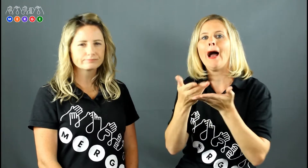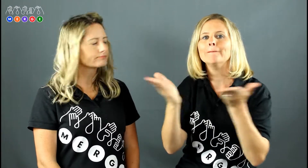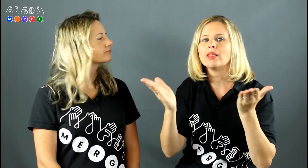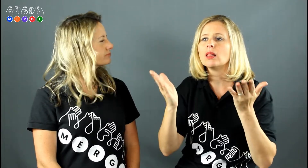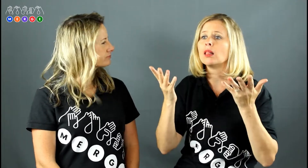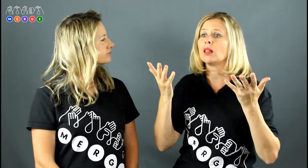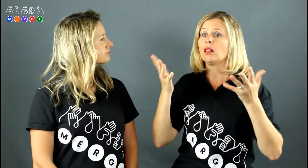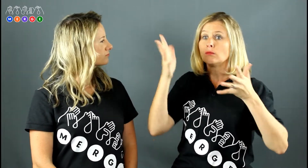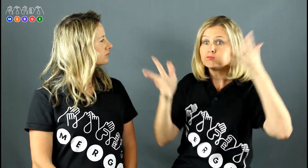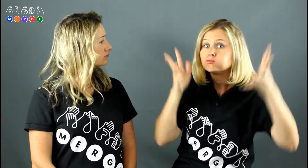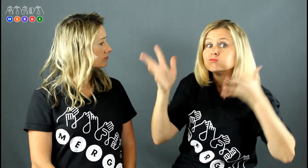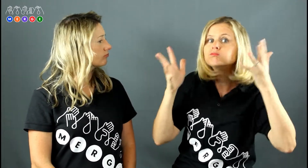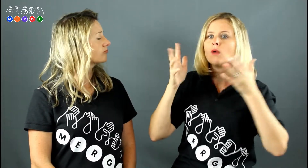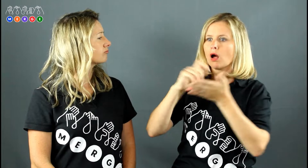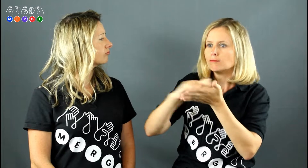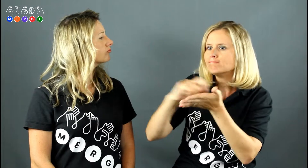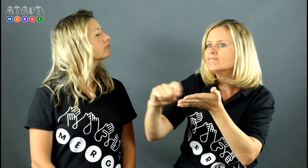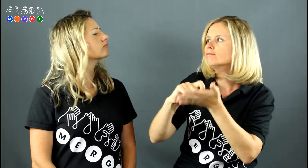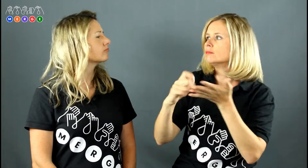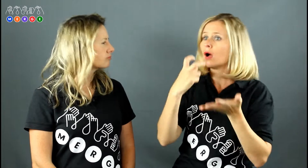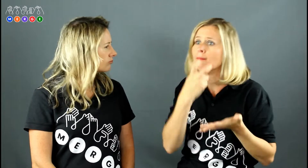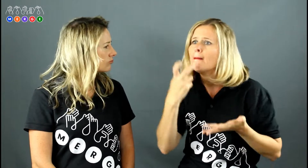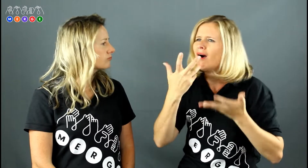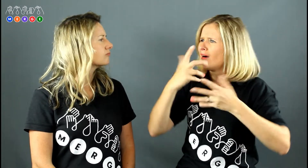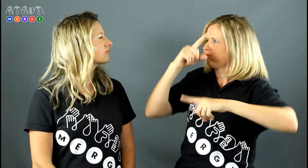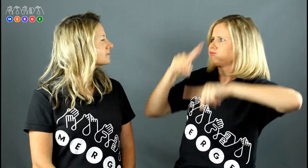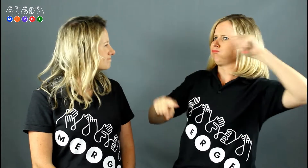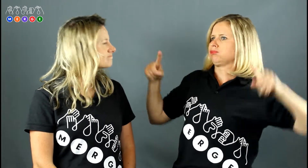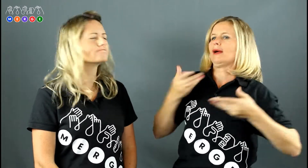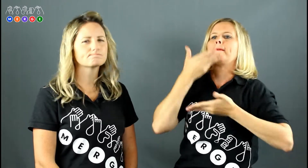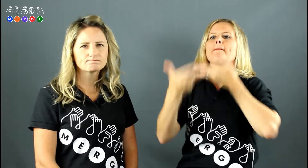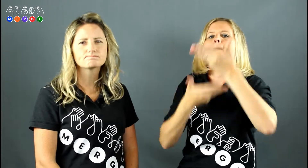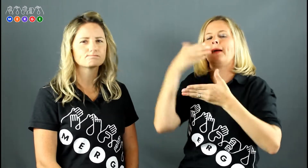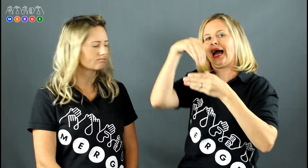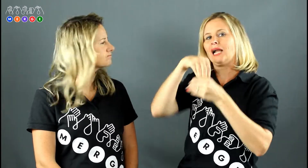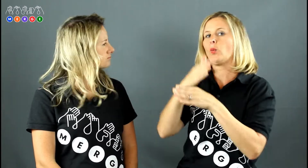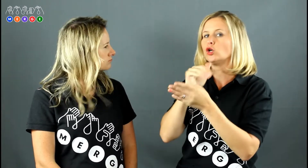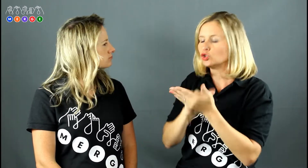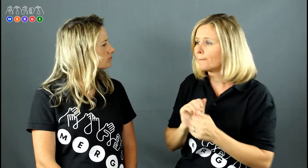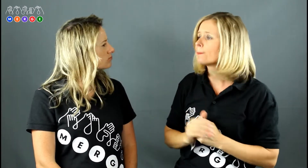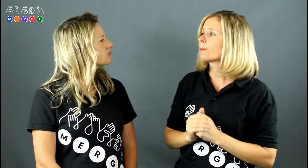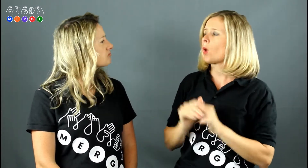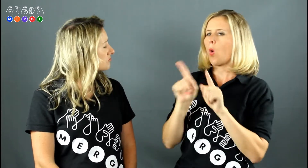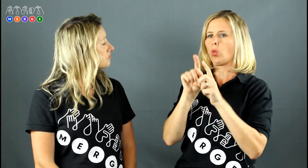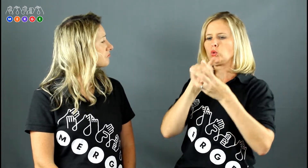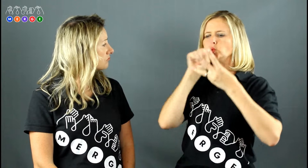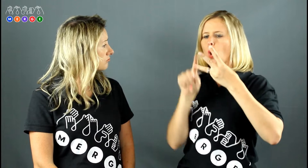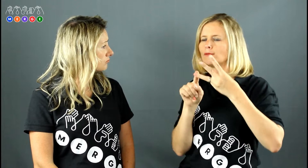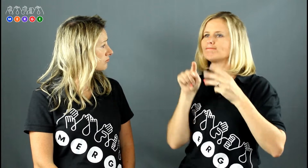so the best way to communicate with a Deaf person. By gestures, using written English, lip reading. The workshop